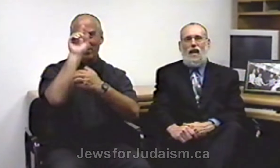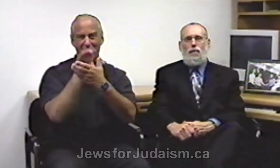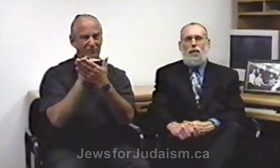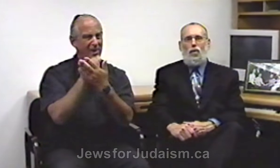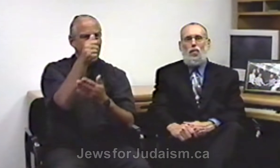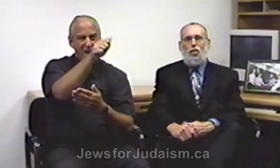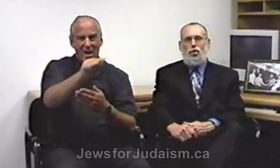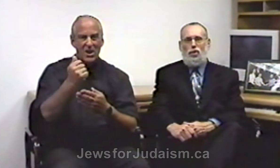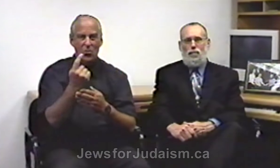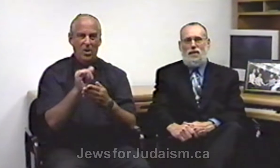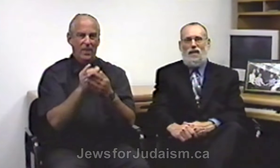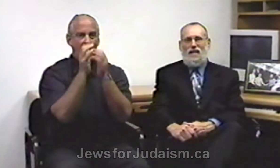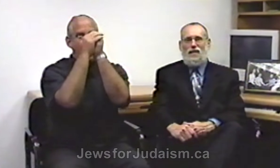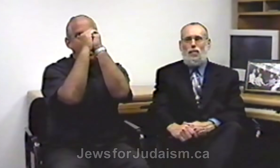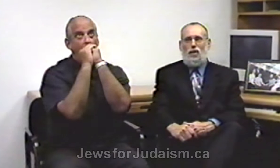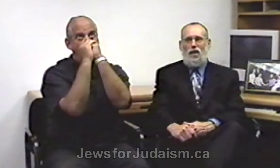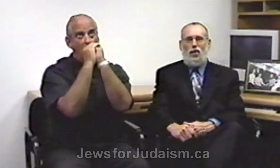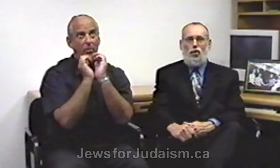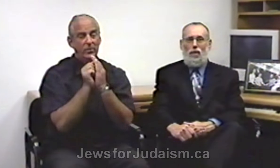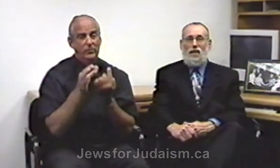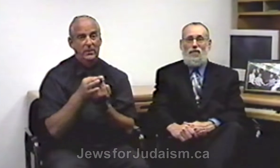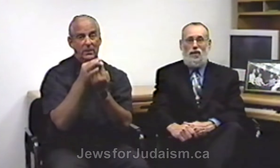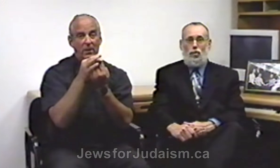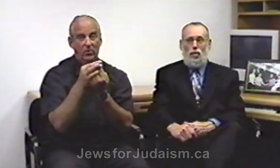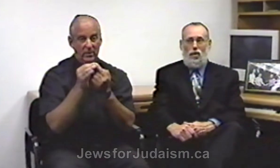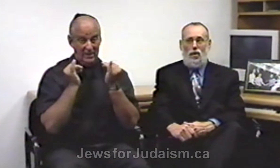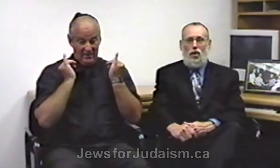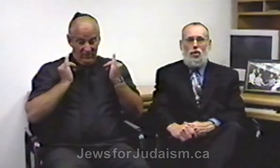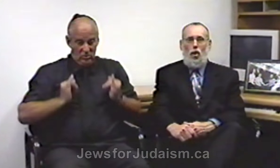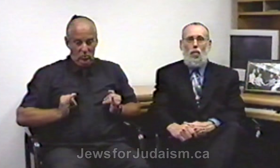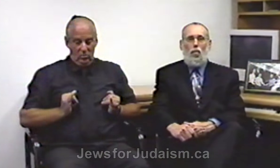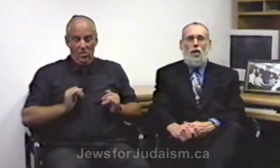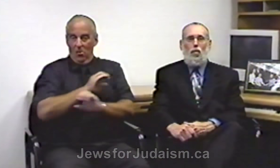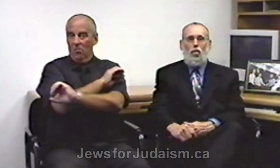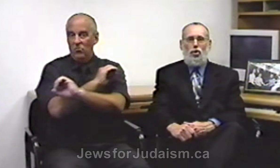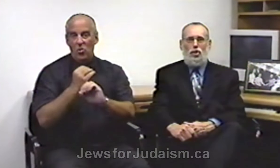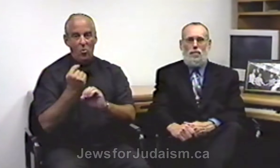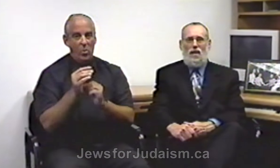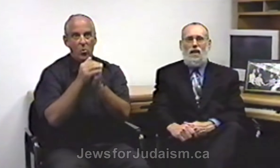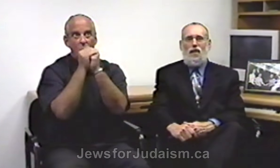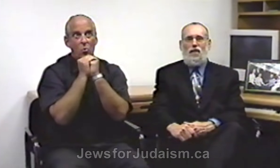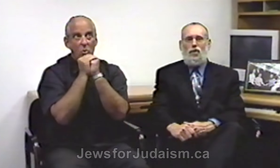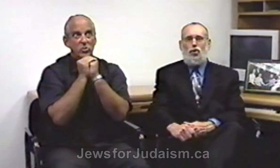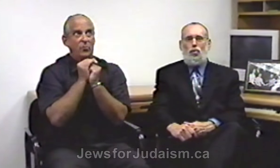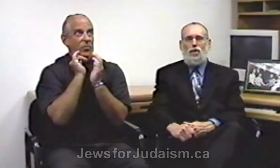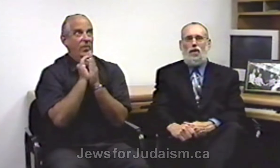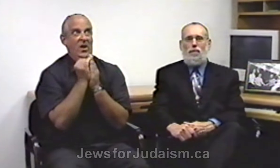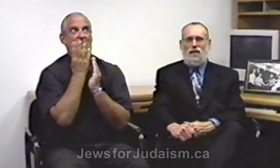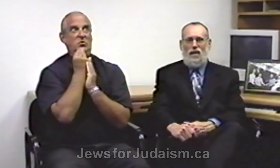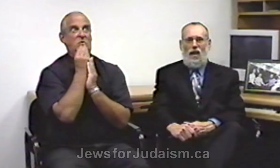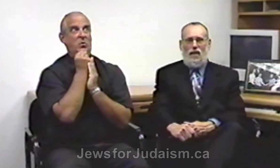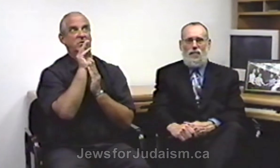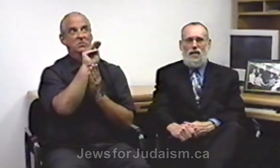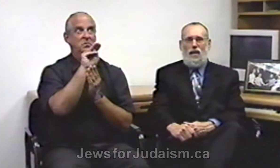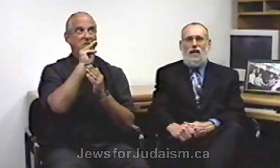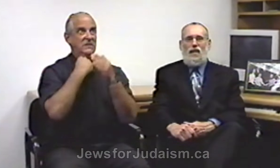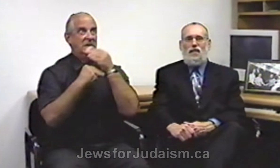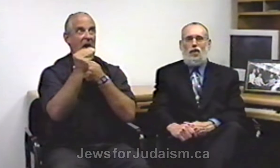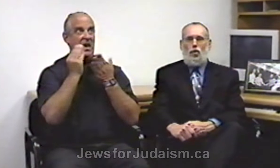anybody worships this particular individual. No one worships the Jewish Messiah. He is a